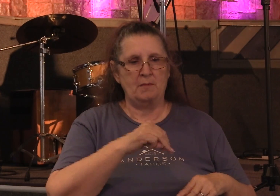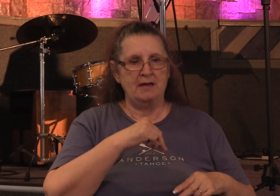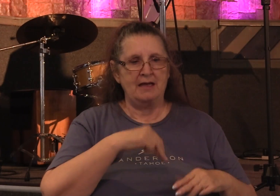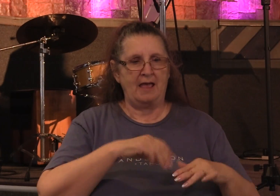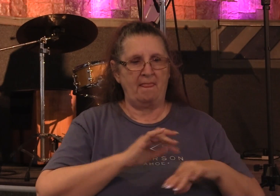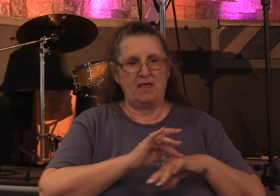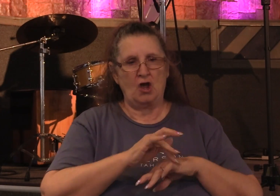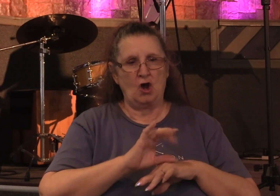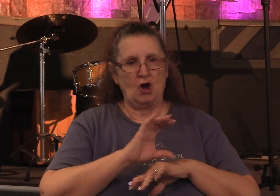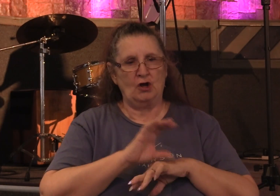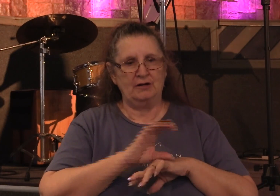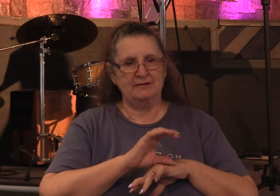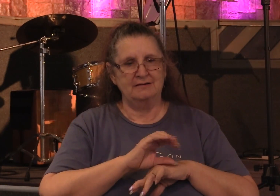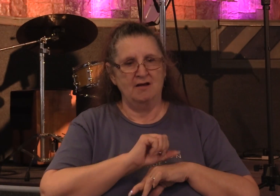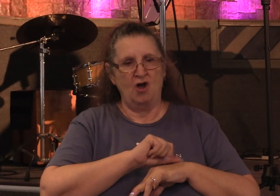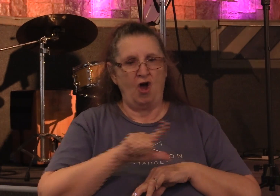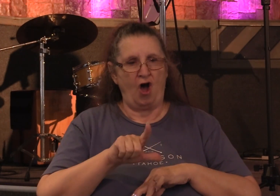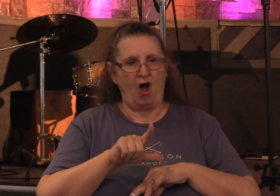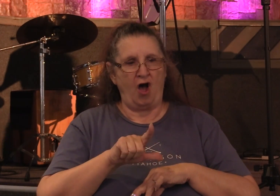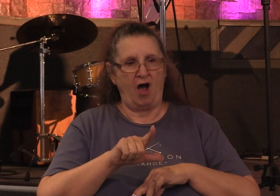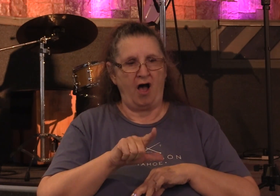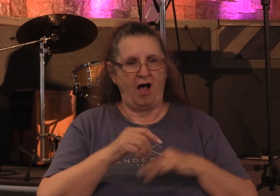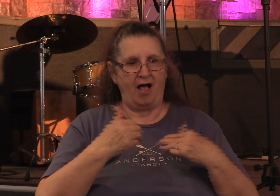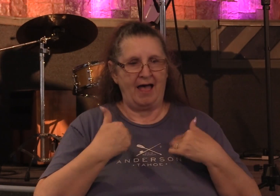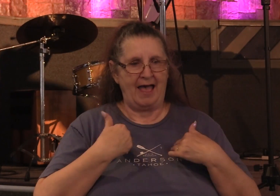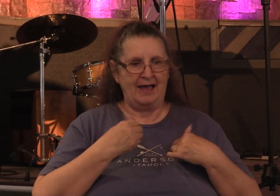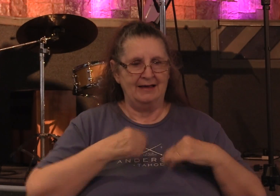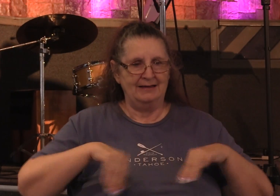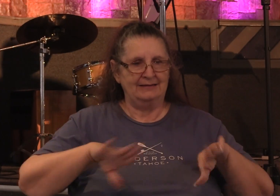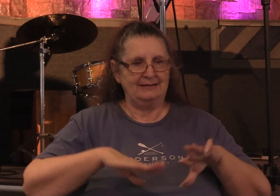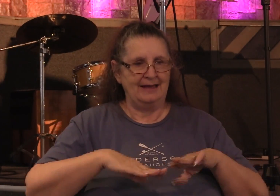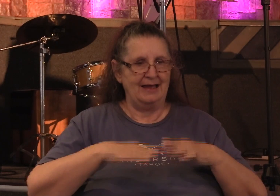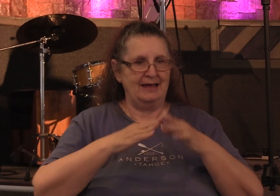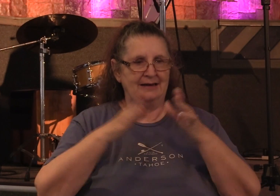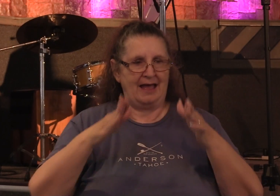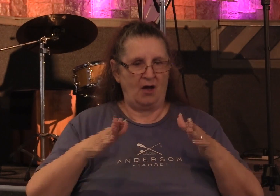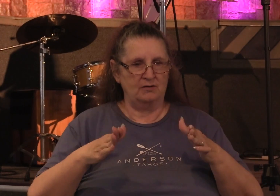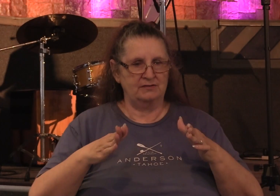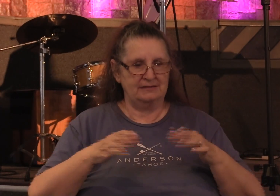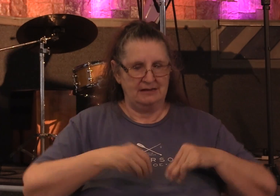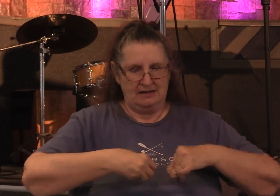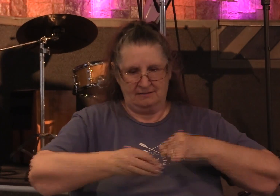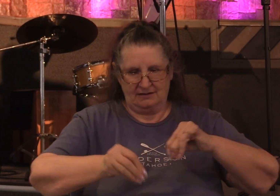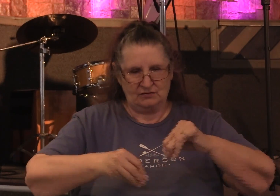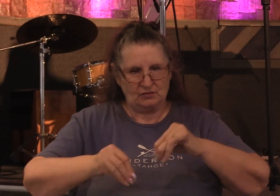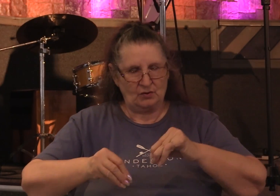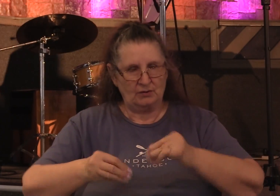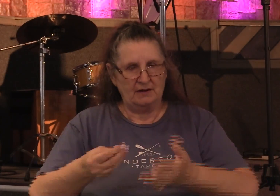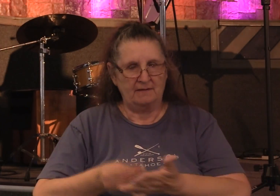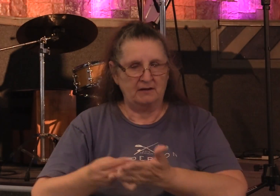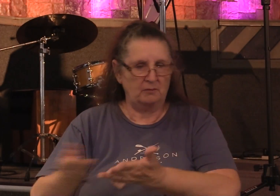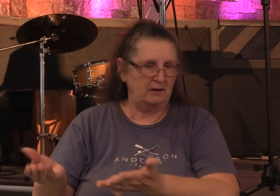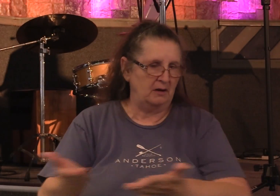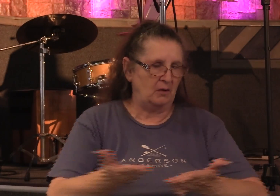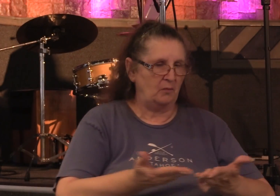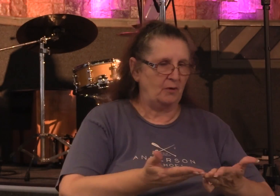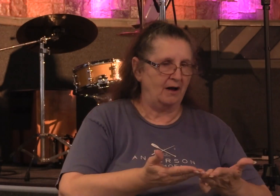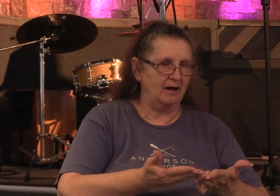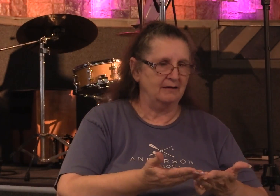it says, were who possessors of lands or houses sold them and brought the proceeds of the things that were sold and laid them at the